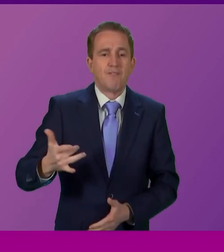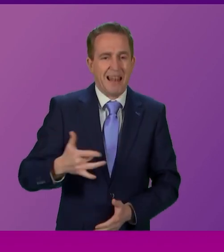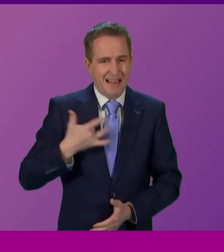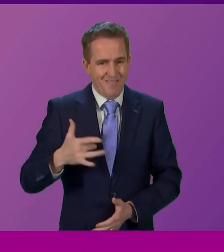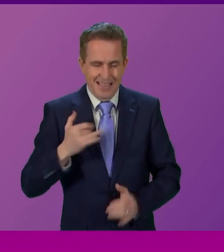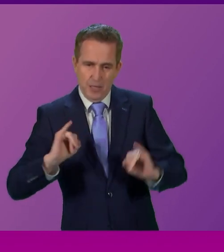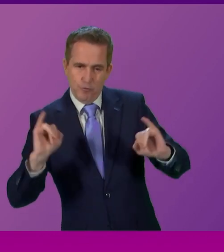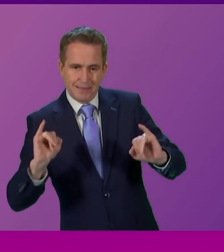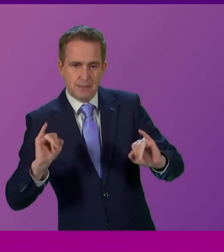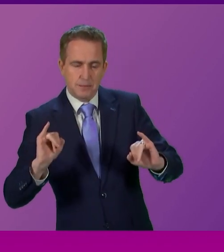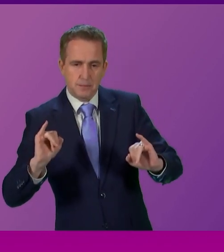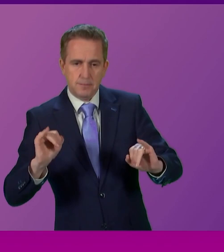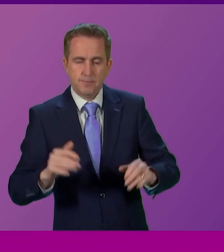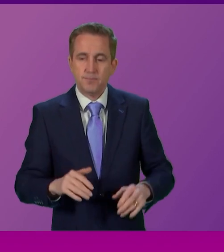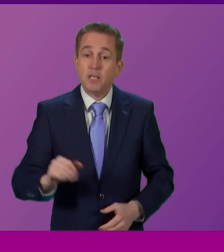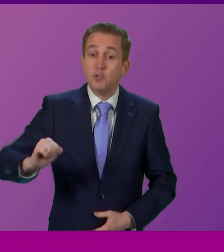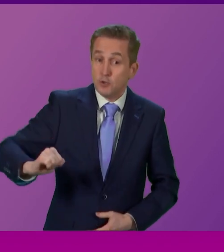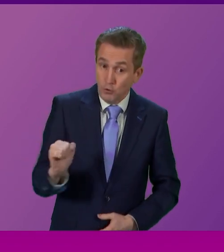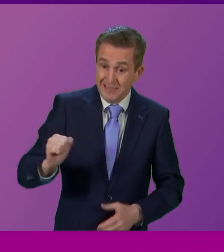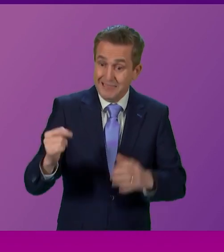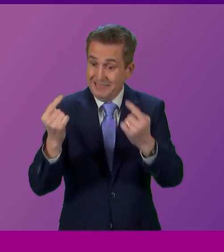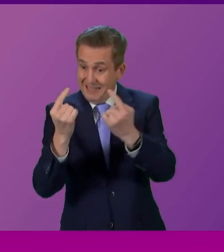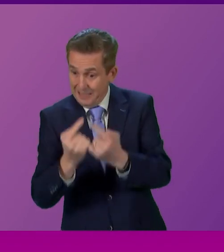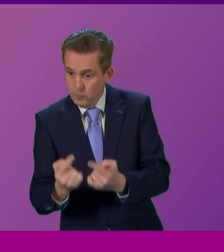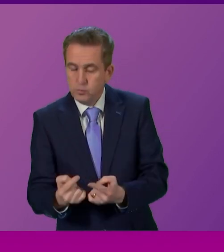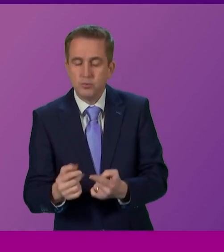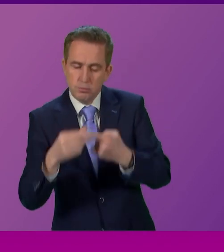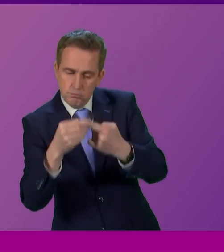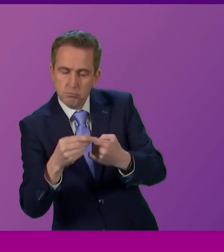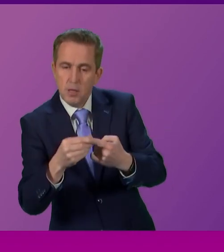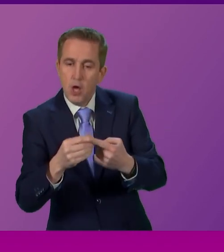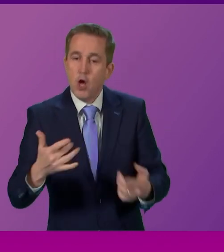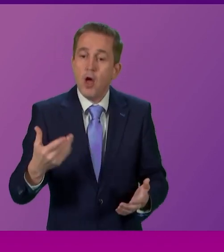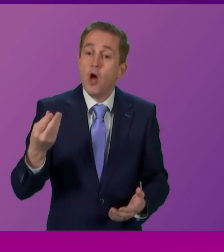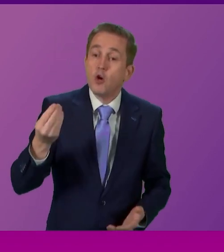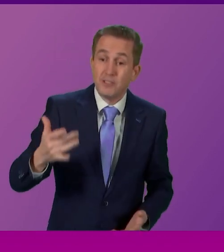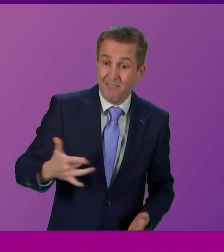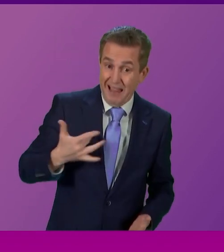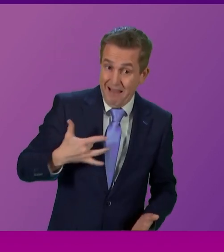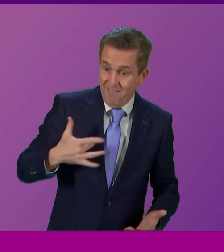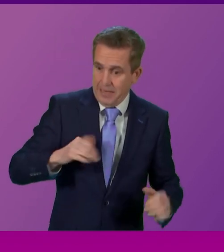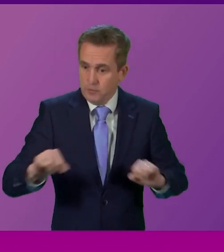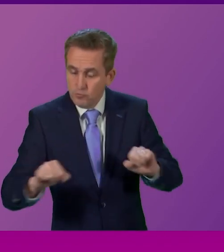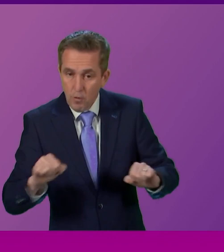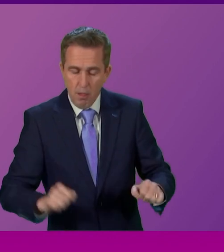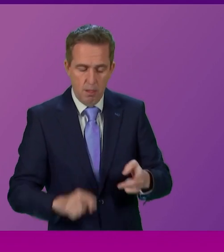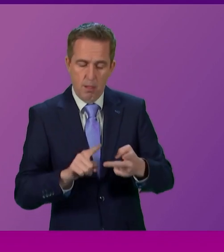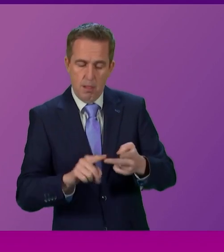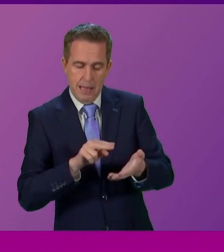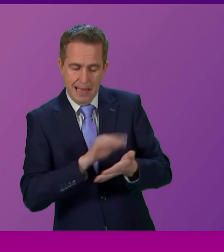is that the key priority issues for Scots are the cost of living crisis, our jobs and our NHS.